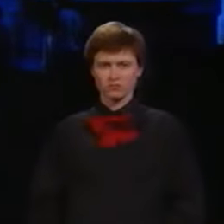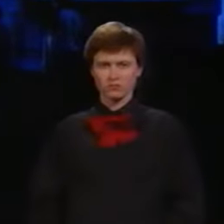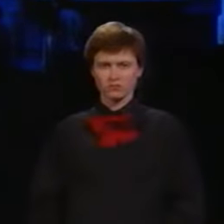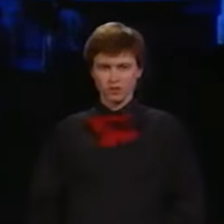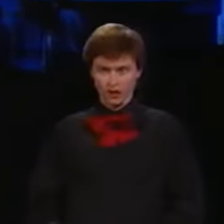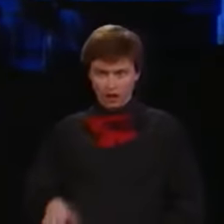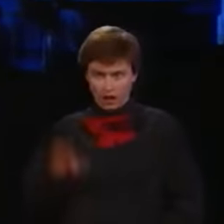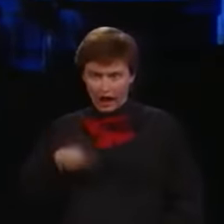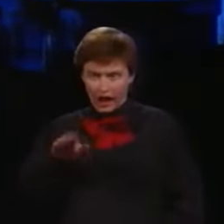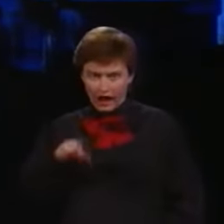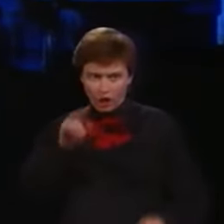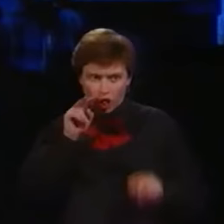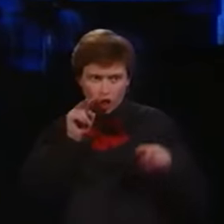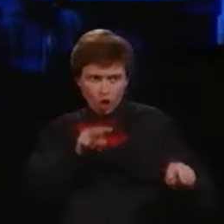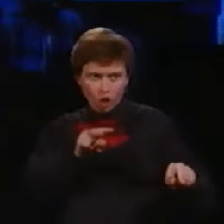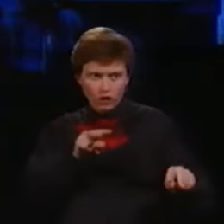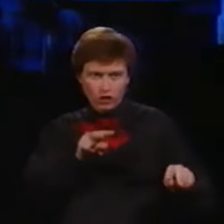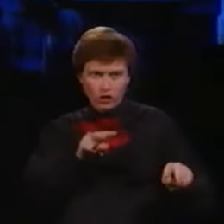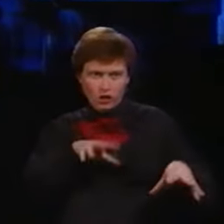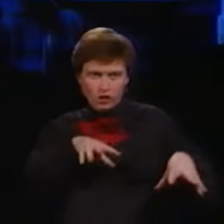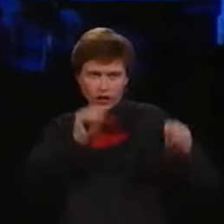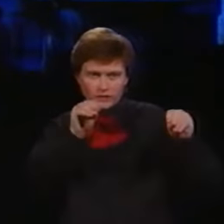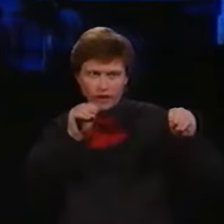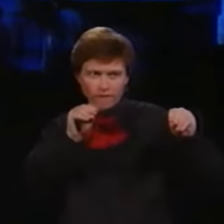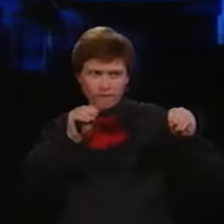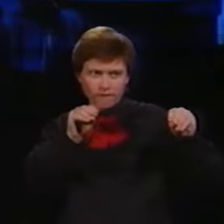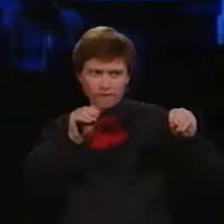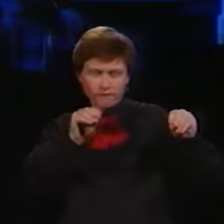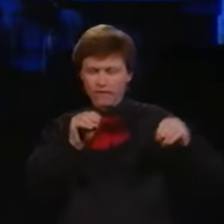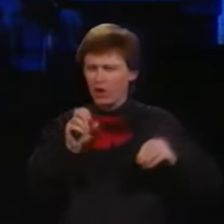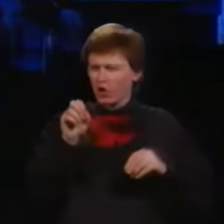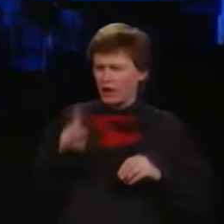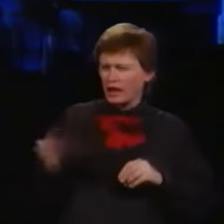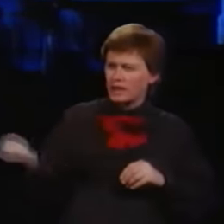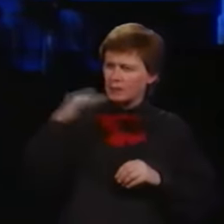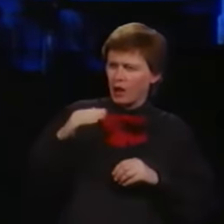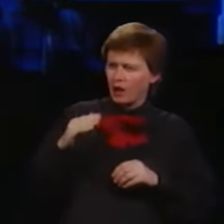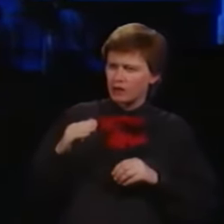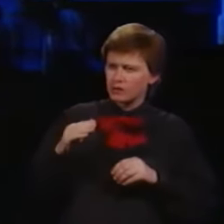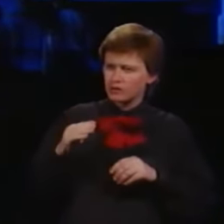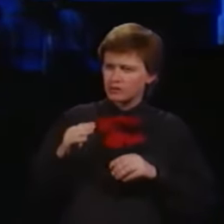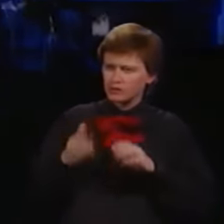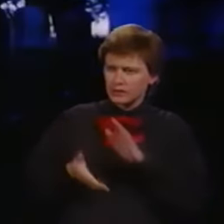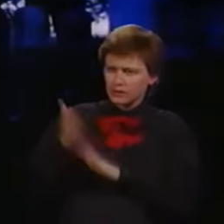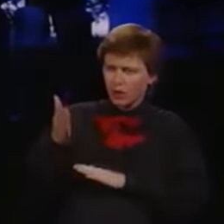Hey, look, he just shut the light off. Okay, come on, let's go.